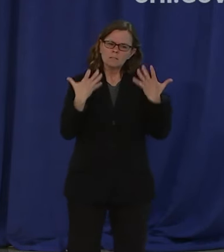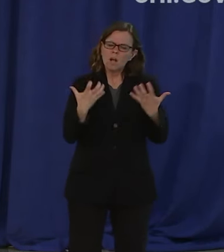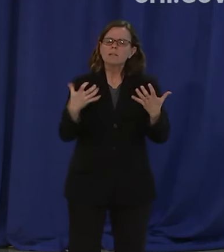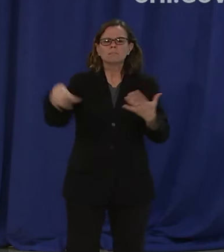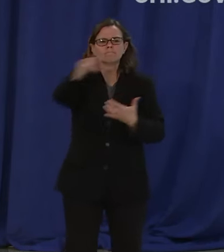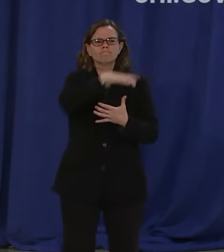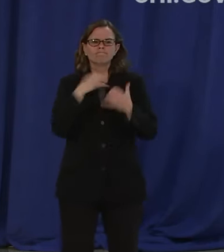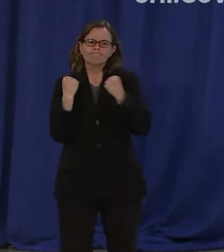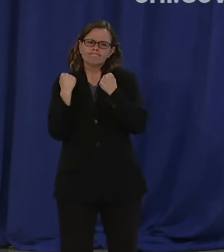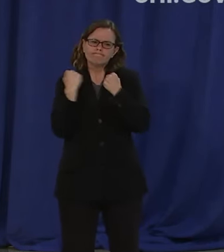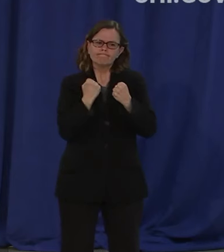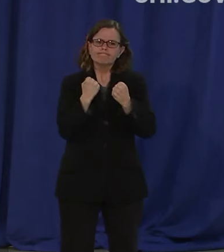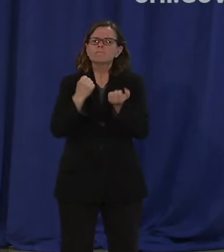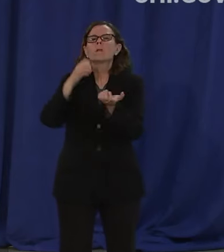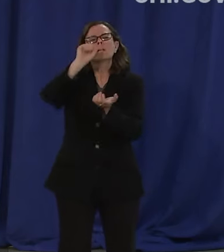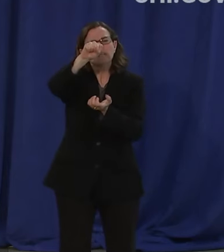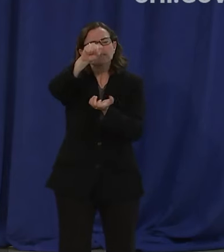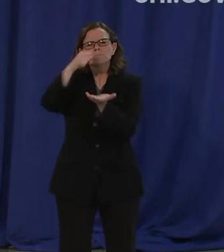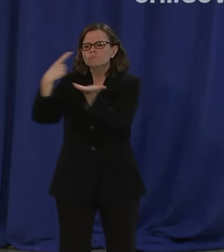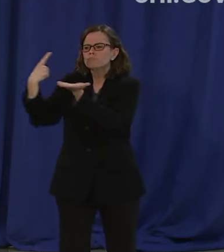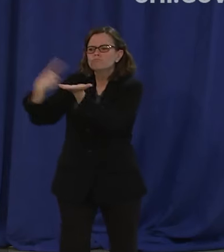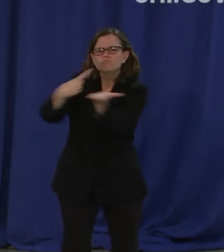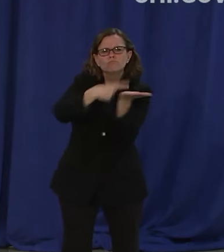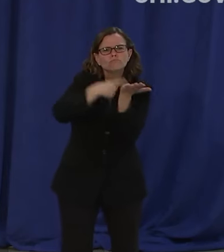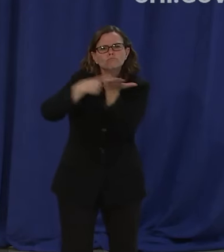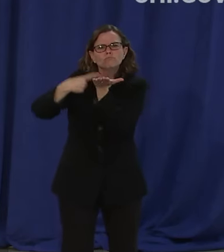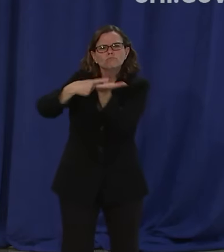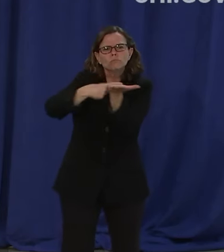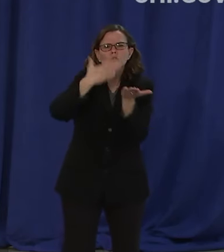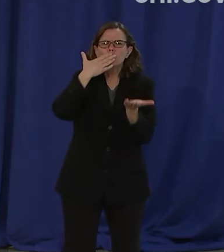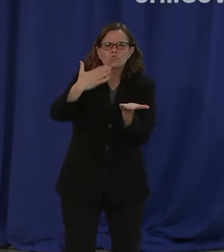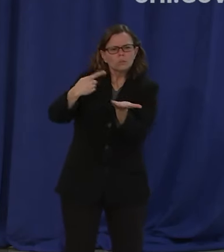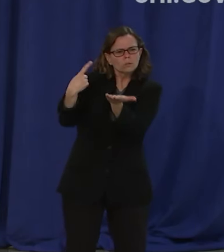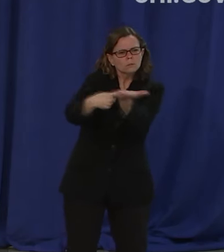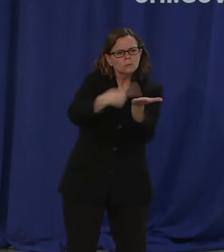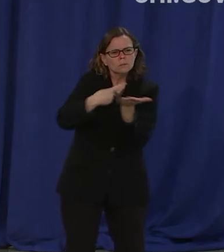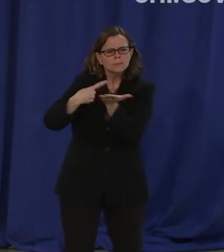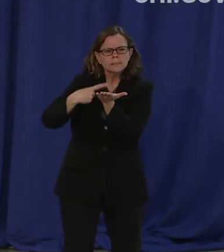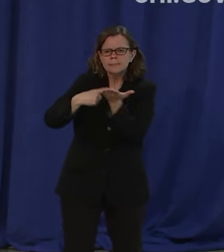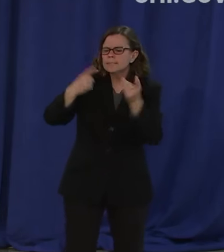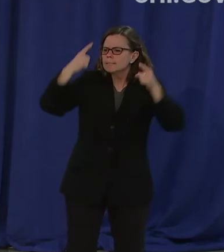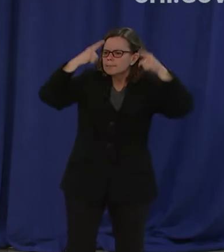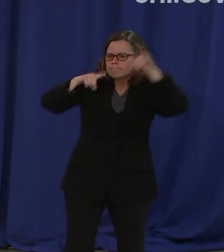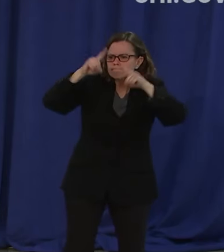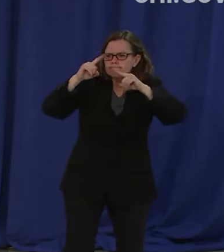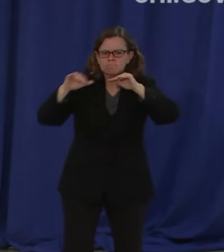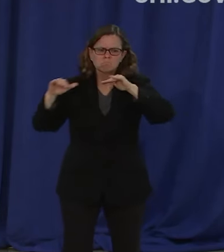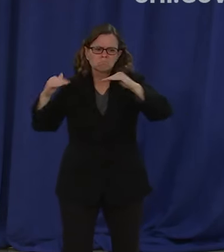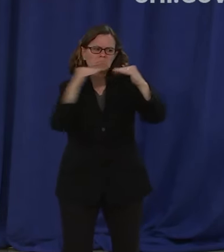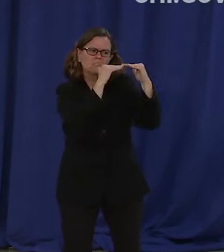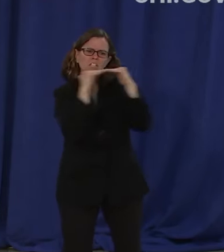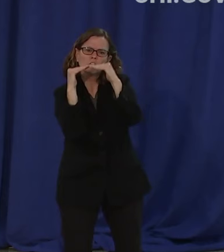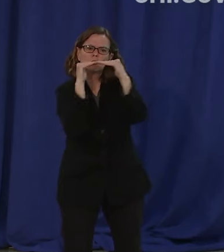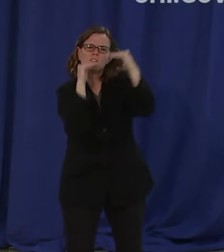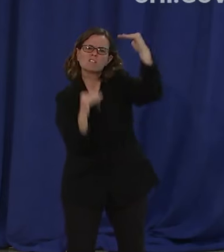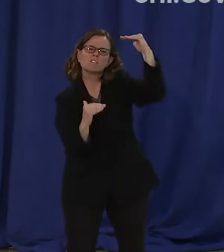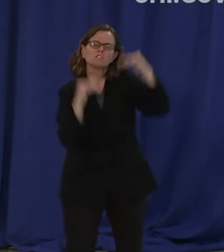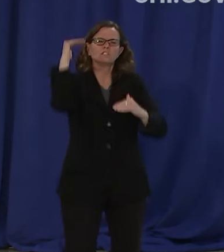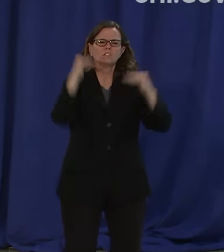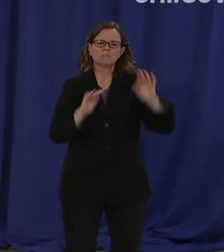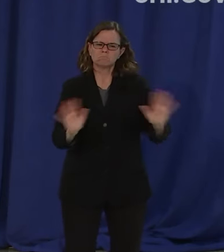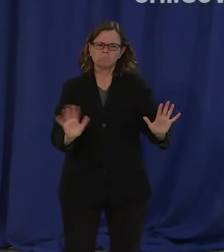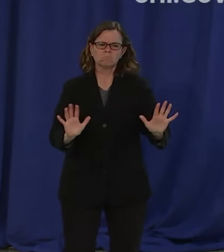democracy should be about. But dear lord, in the middle of a pandemic, where